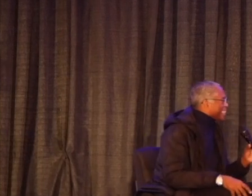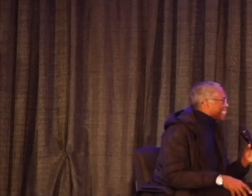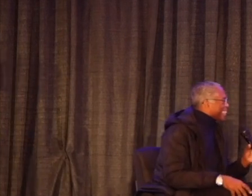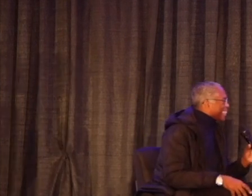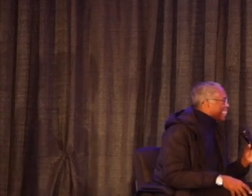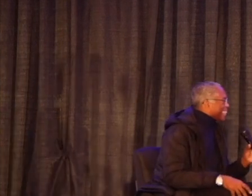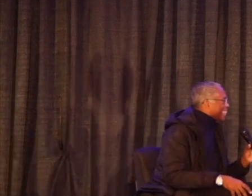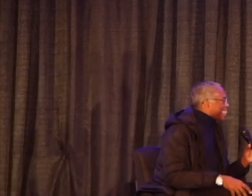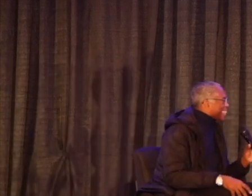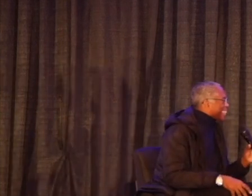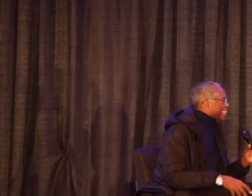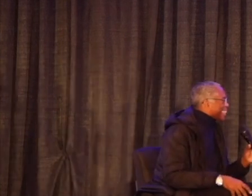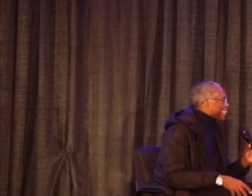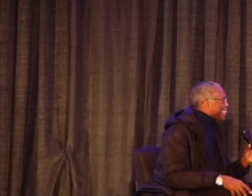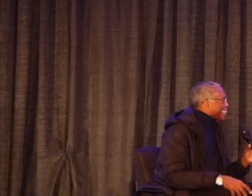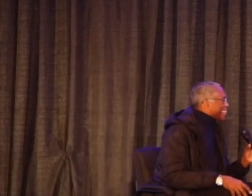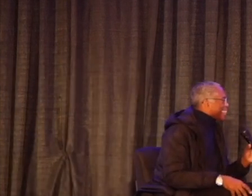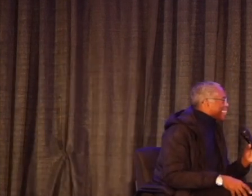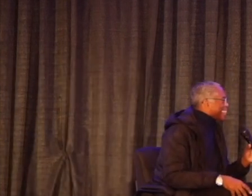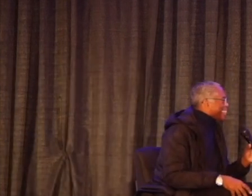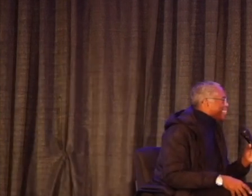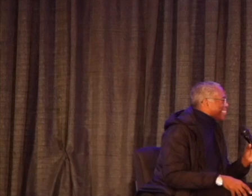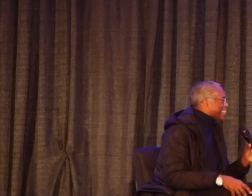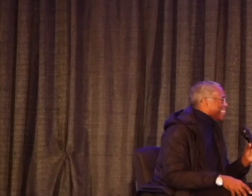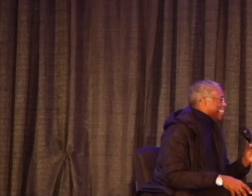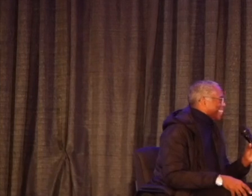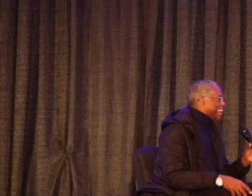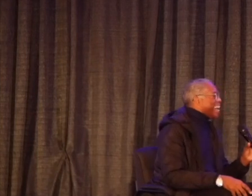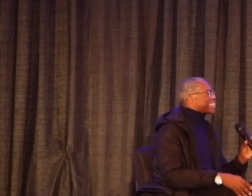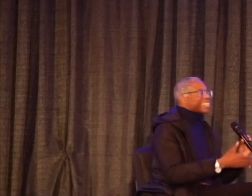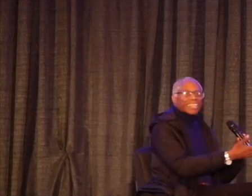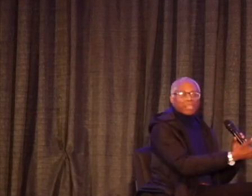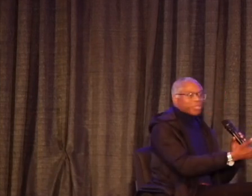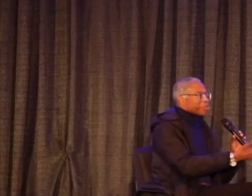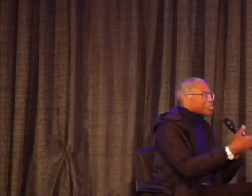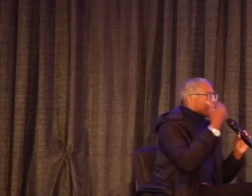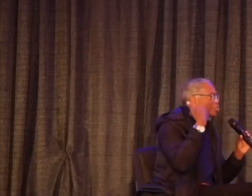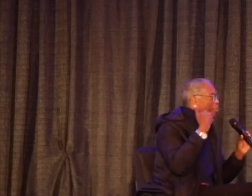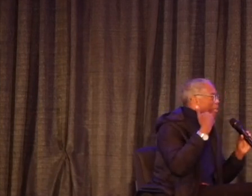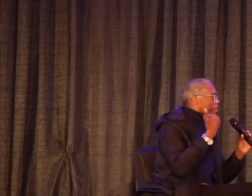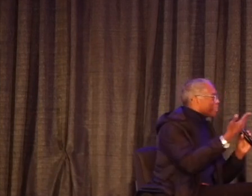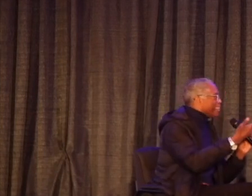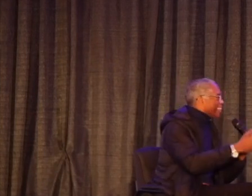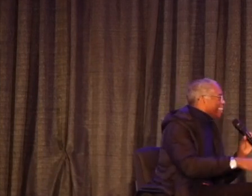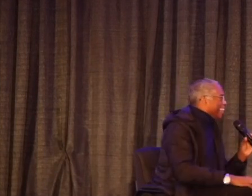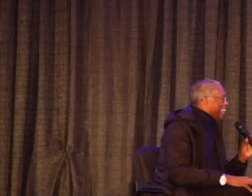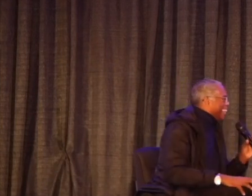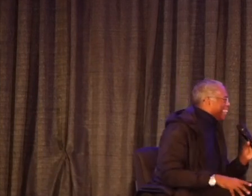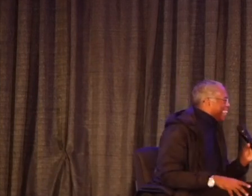happy to see you. What, I mean, I was overwhelmed when I knew you'd be joining me. The last time I saw her, she had short hair.